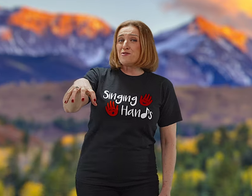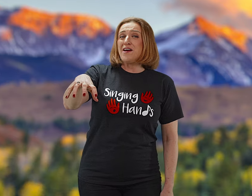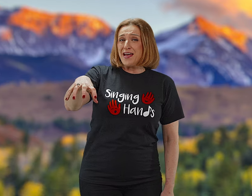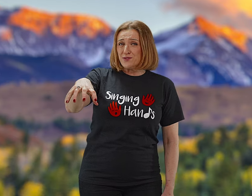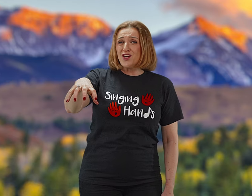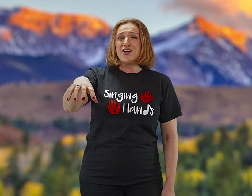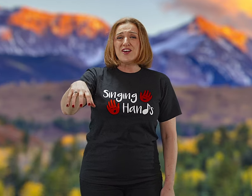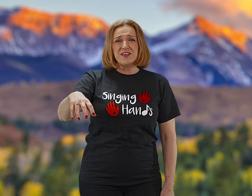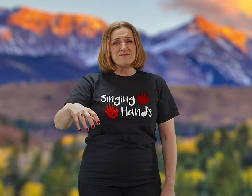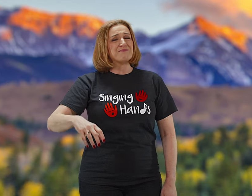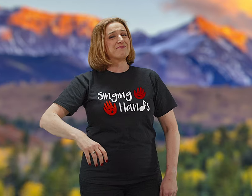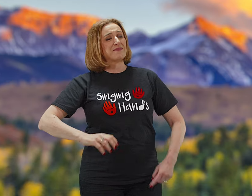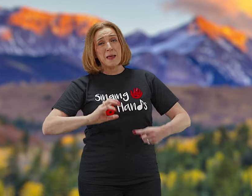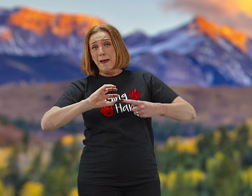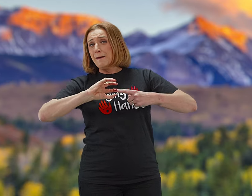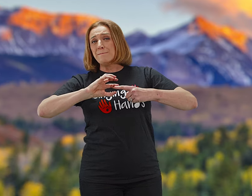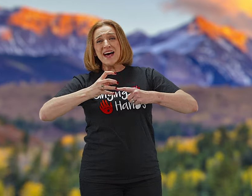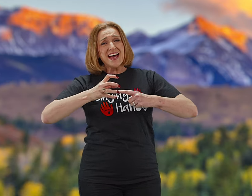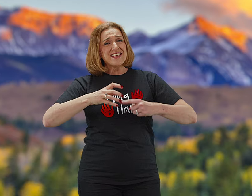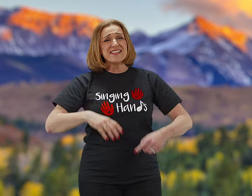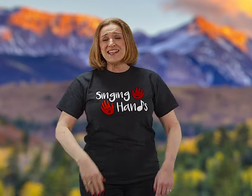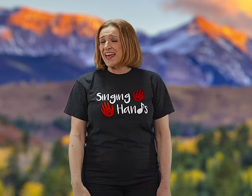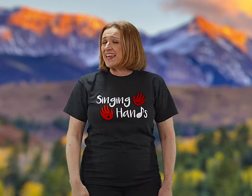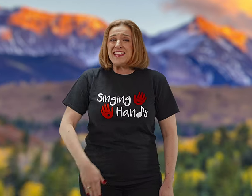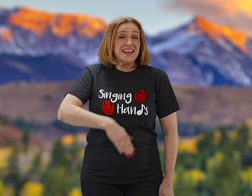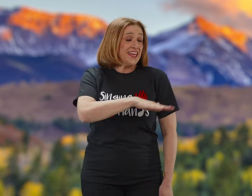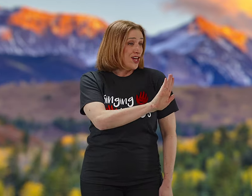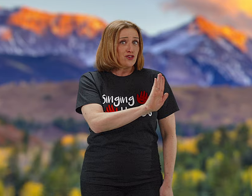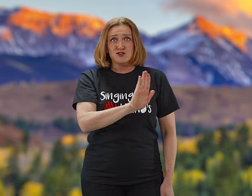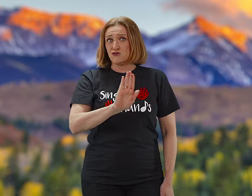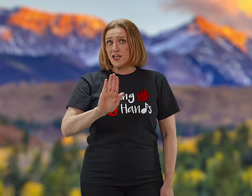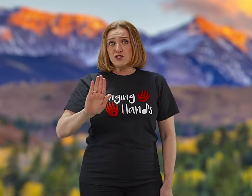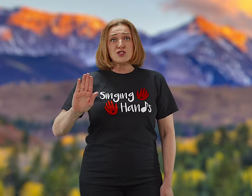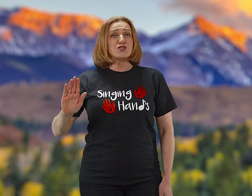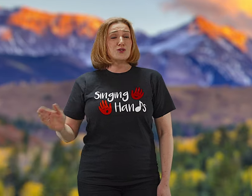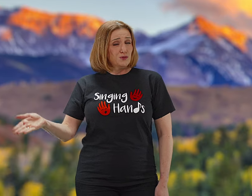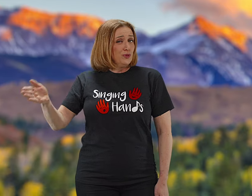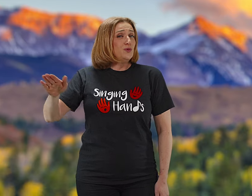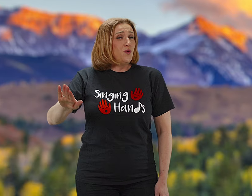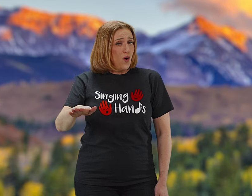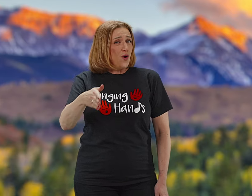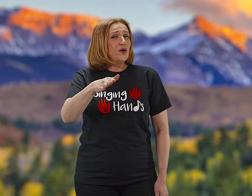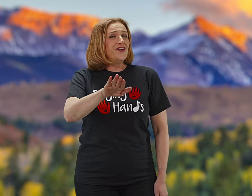round her, Miner's Lady, stranger to blue water.